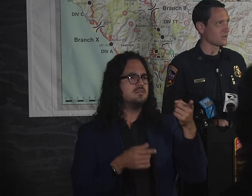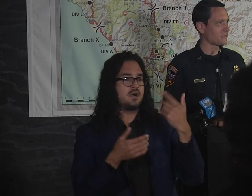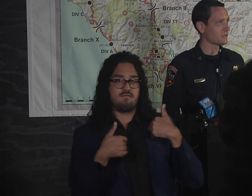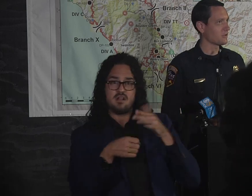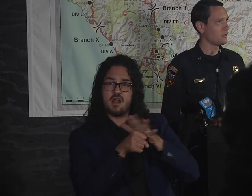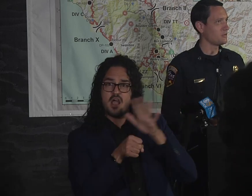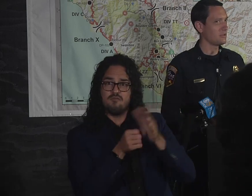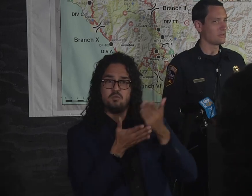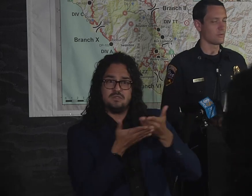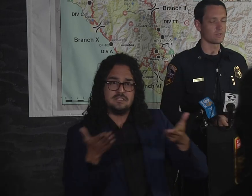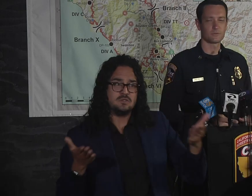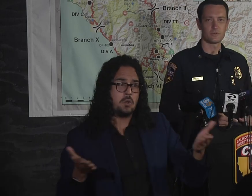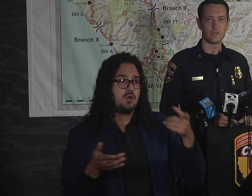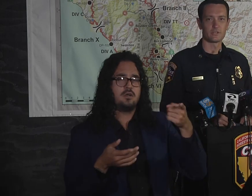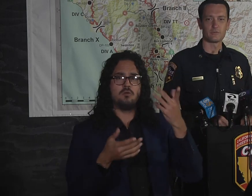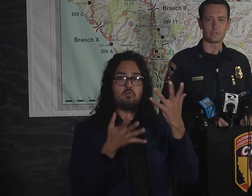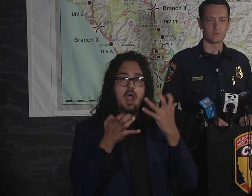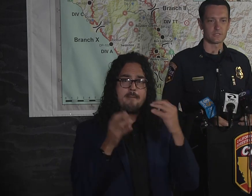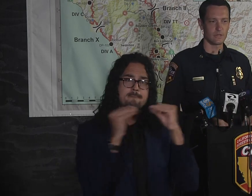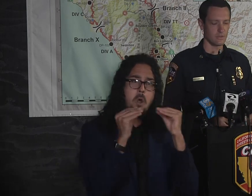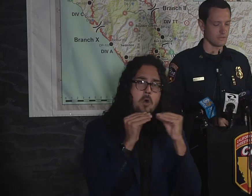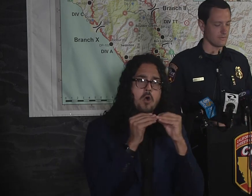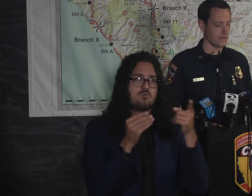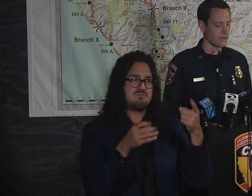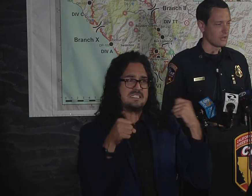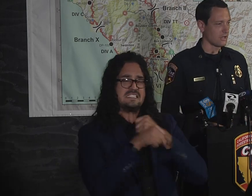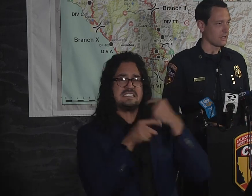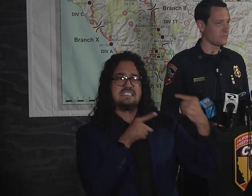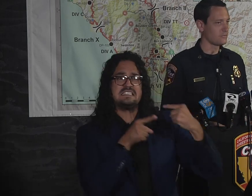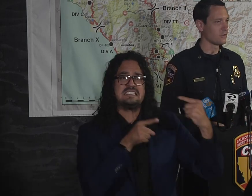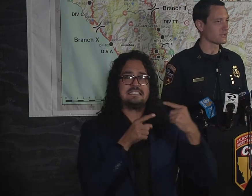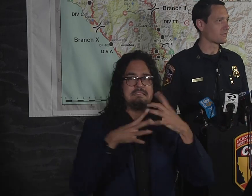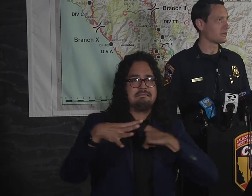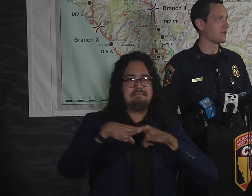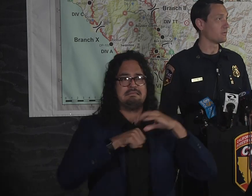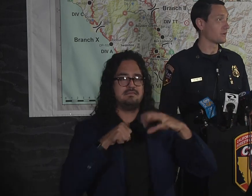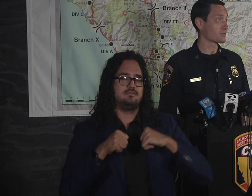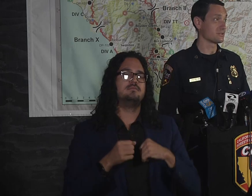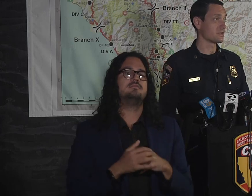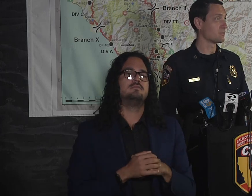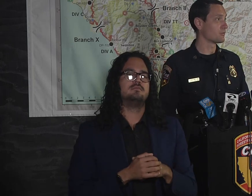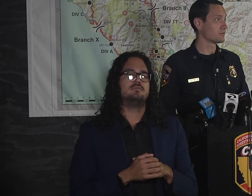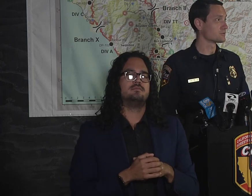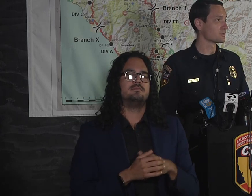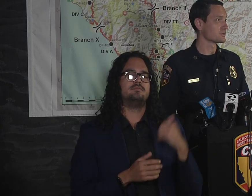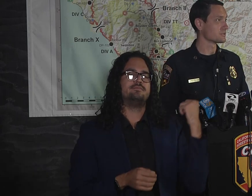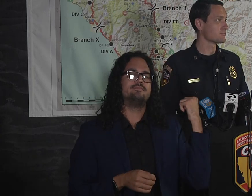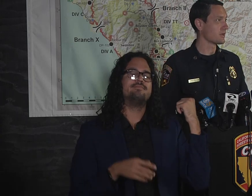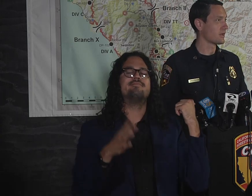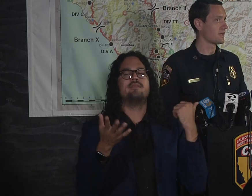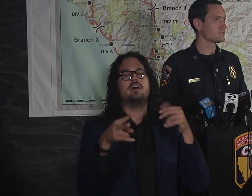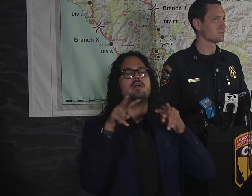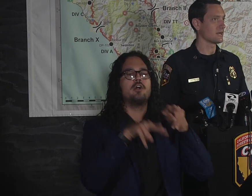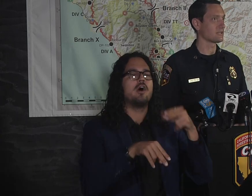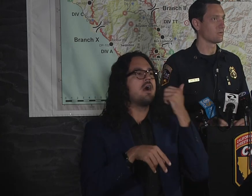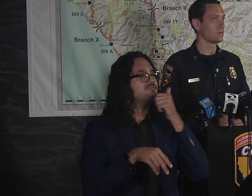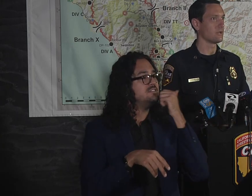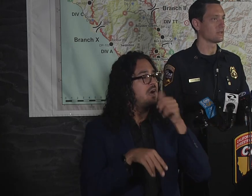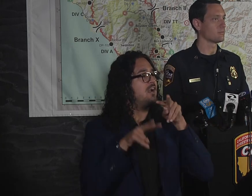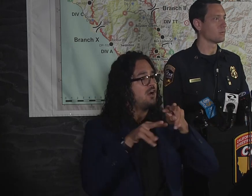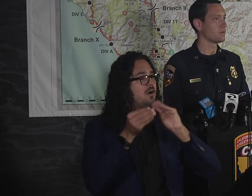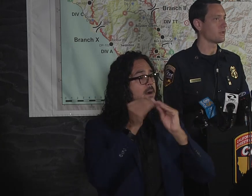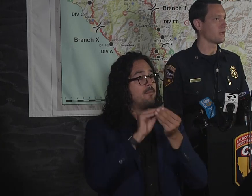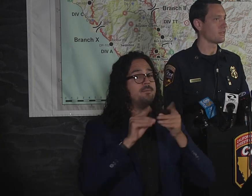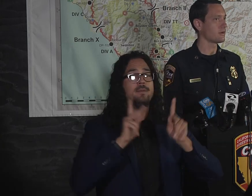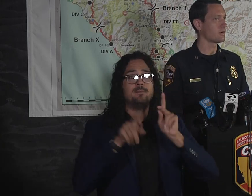Yeah, so I think the question was related to resources coming into the fire. If you've looked every day, we've increased the number of resources, and that's exactly what